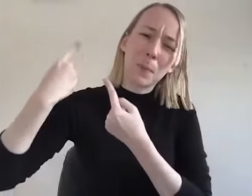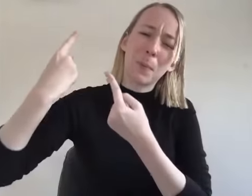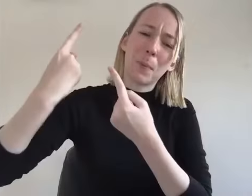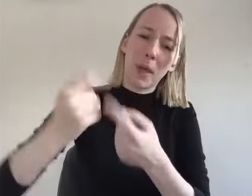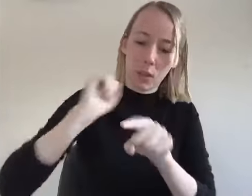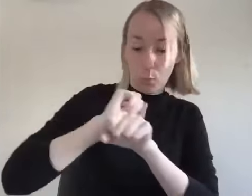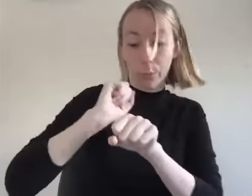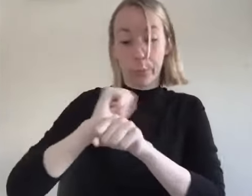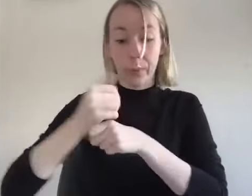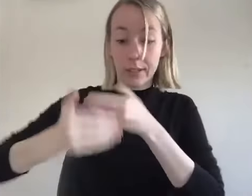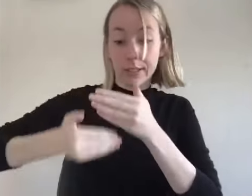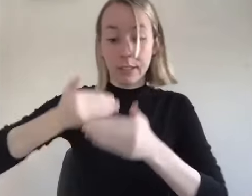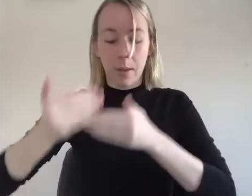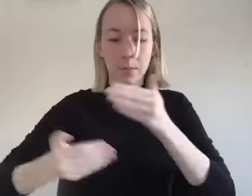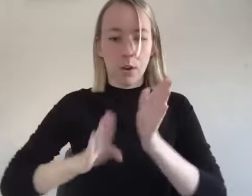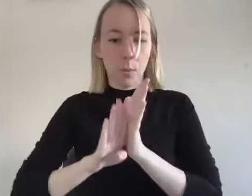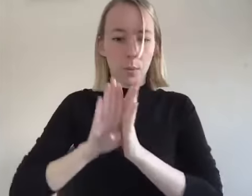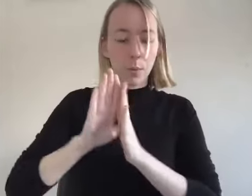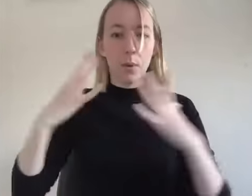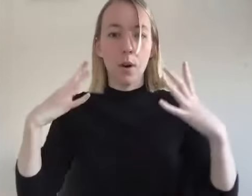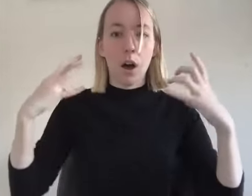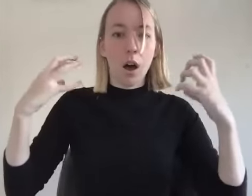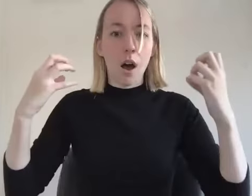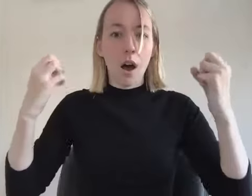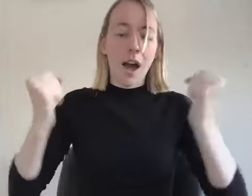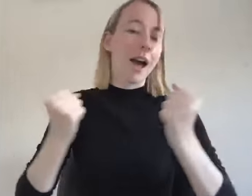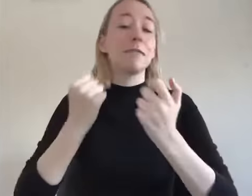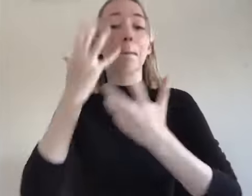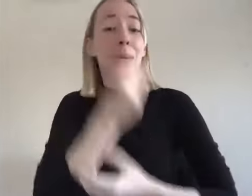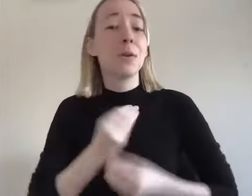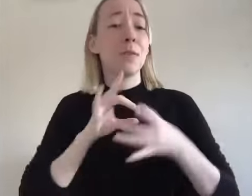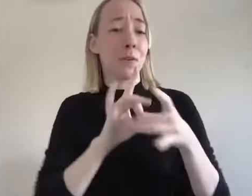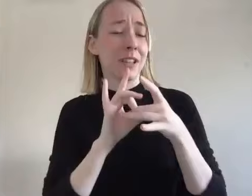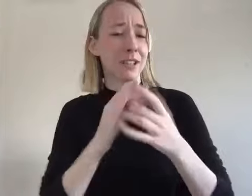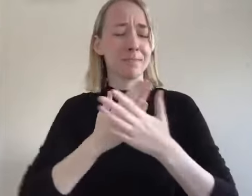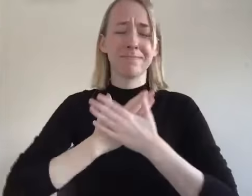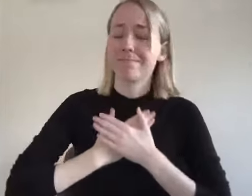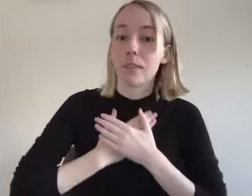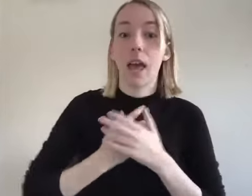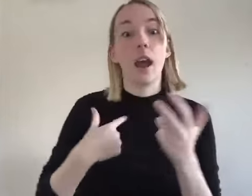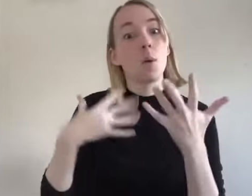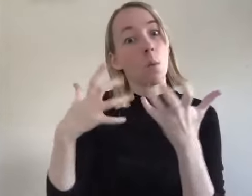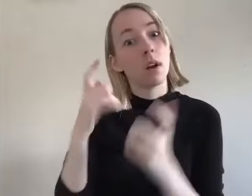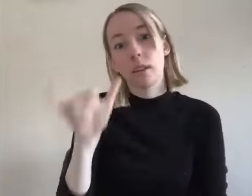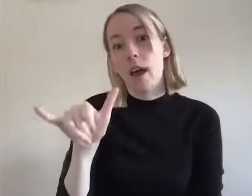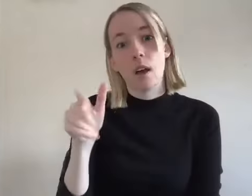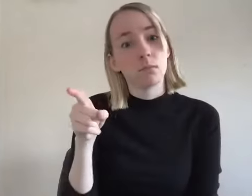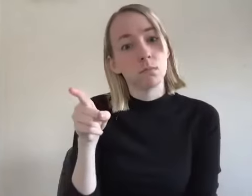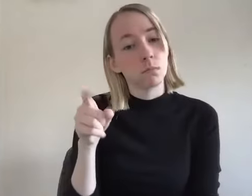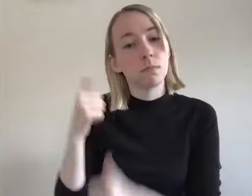and then you work the steps and you use the tools and you overcame it and have this loving beautiful relationship and i wanted that so badly that